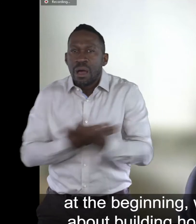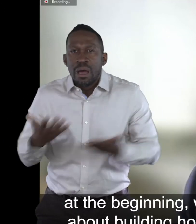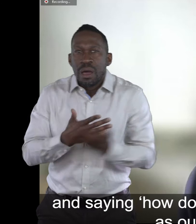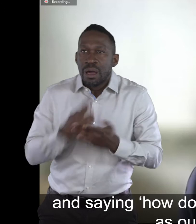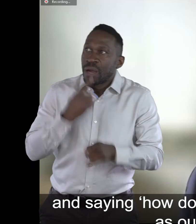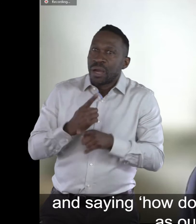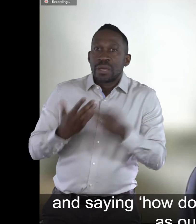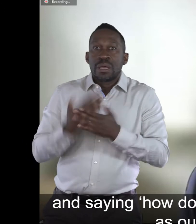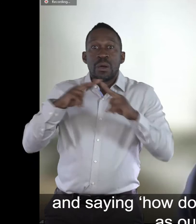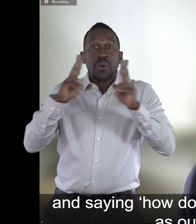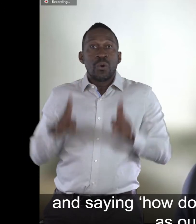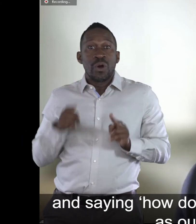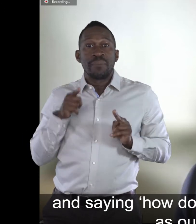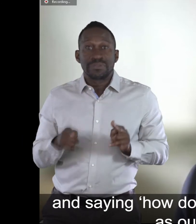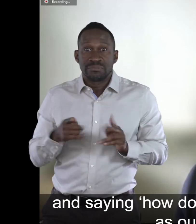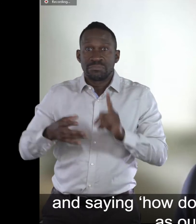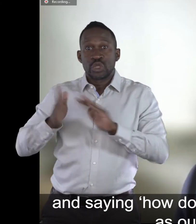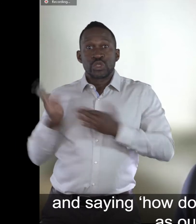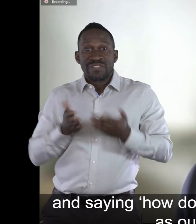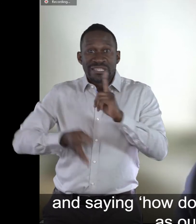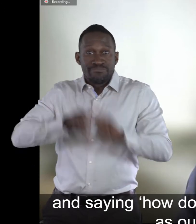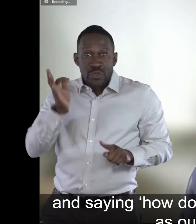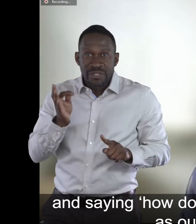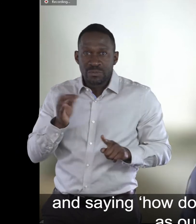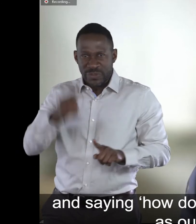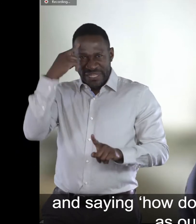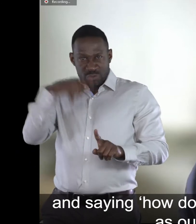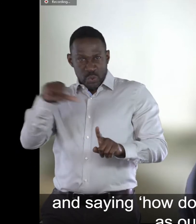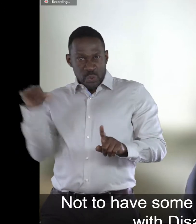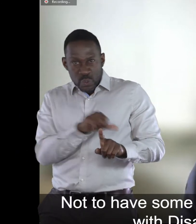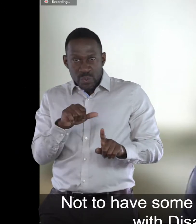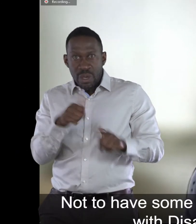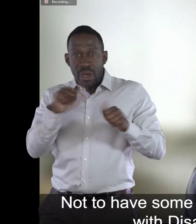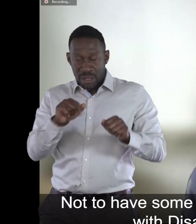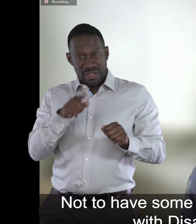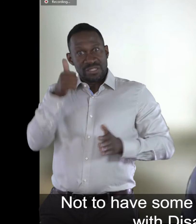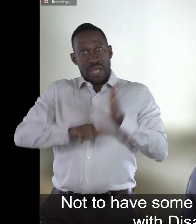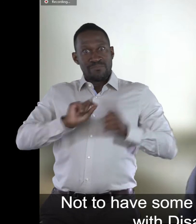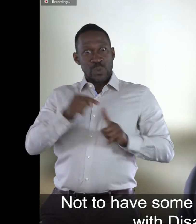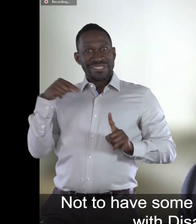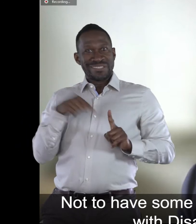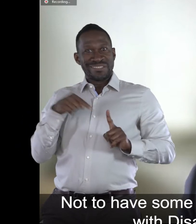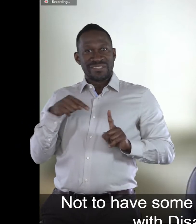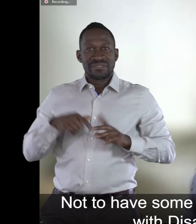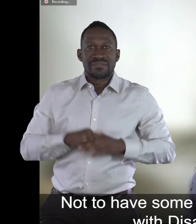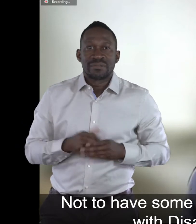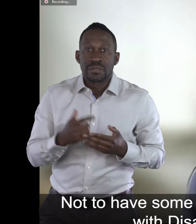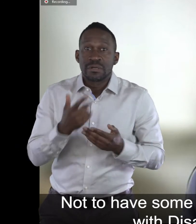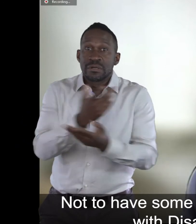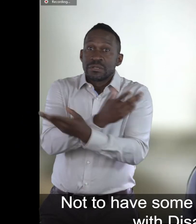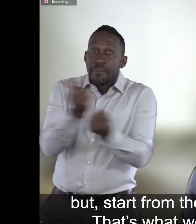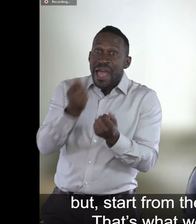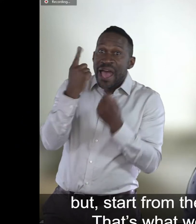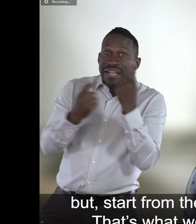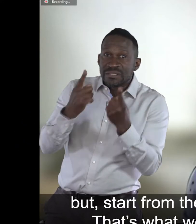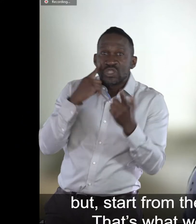improving services and saying how do you think it should be done as our starting point, not have some ideas and check them back with disabled people